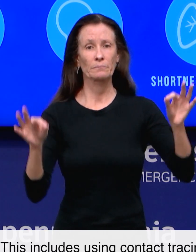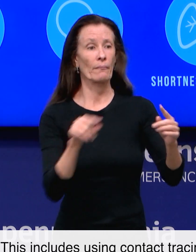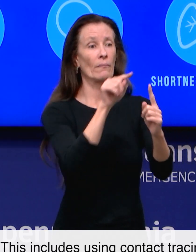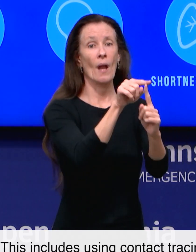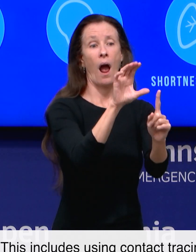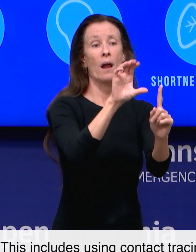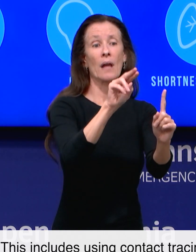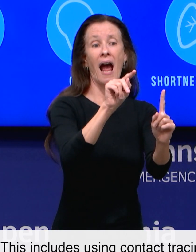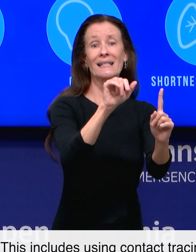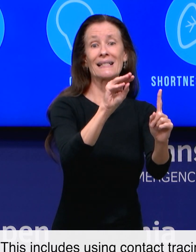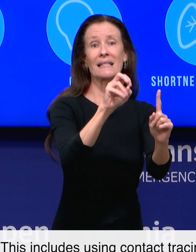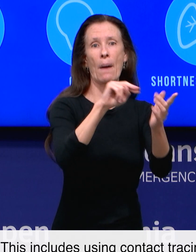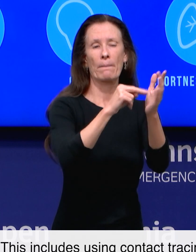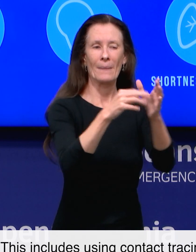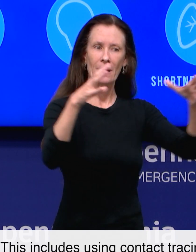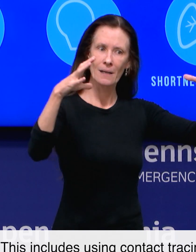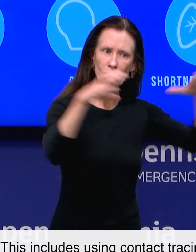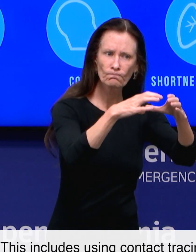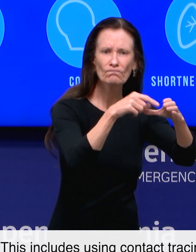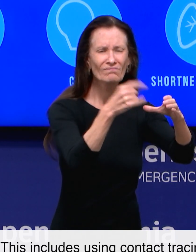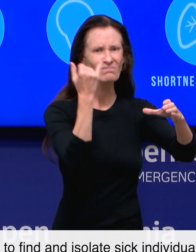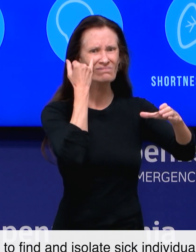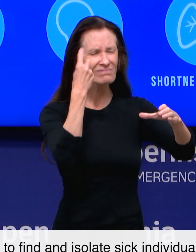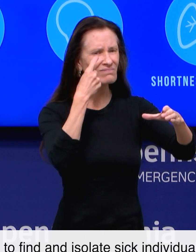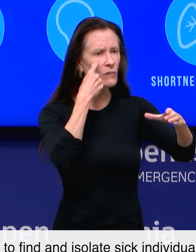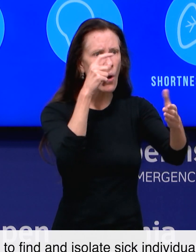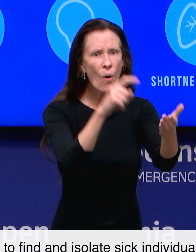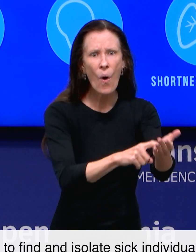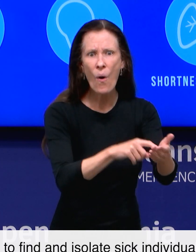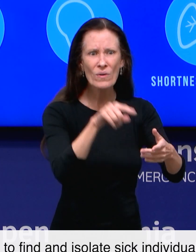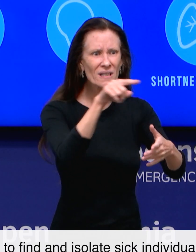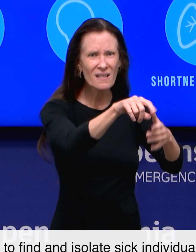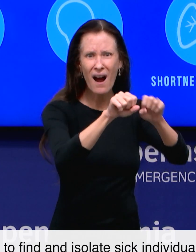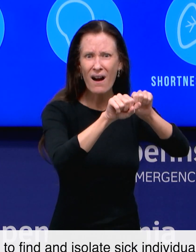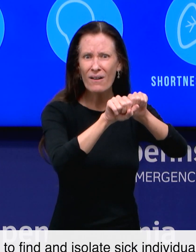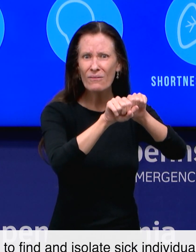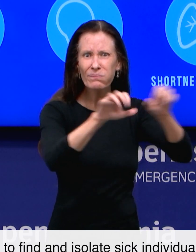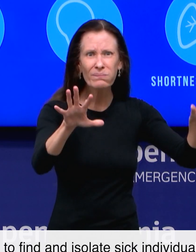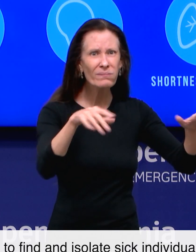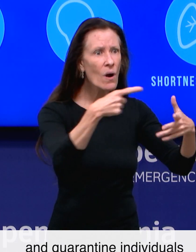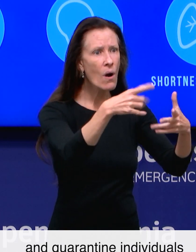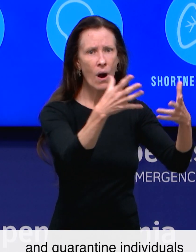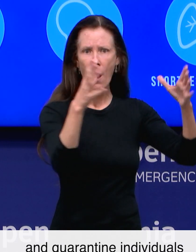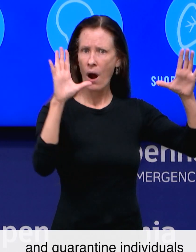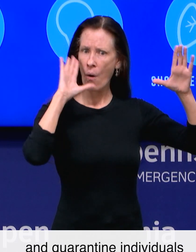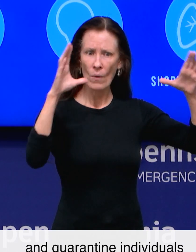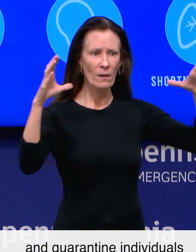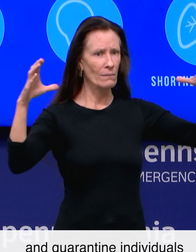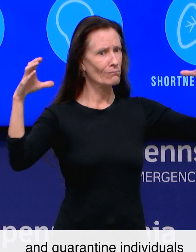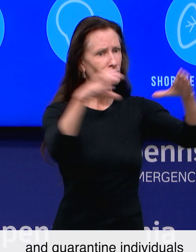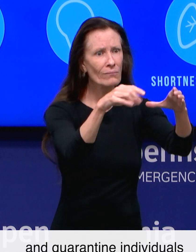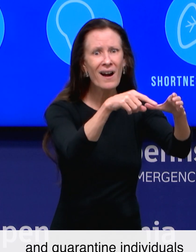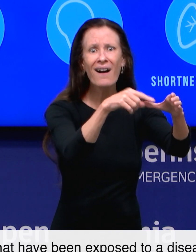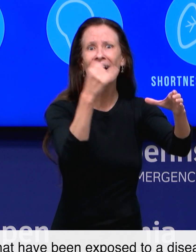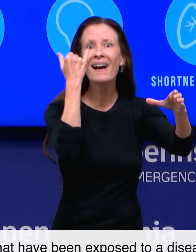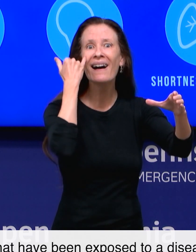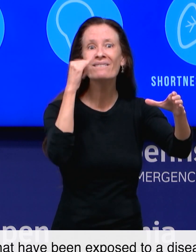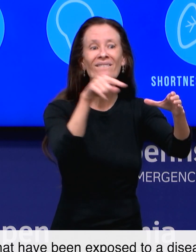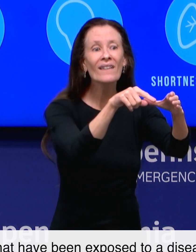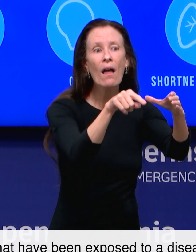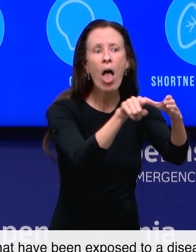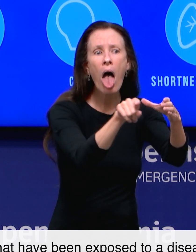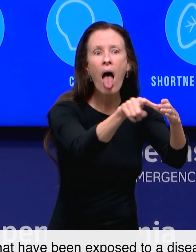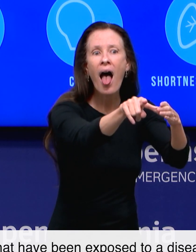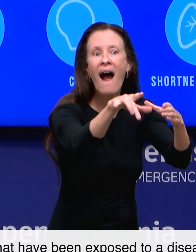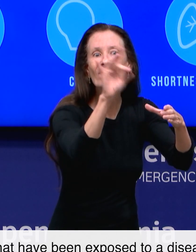This includes using contact tracing to find and isolate sick individuals and quarantine individuals that have